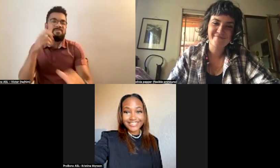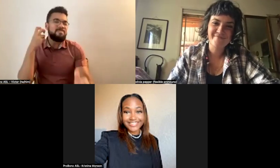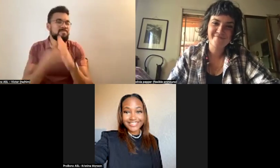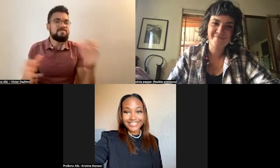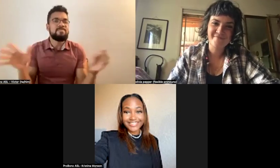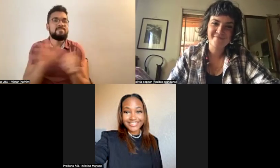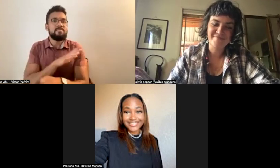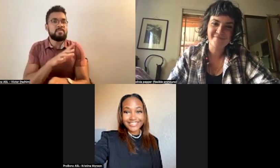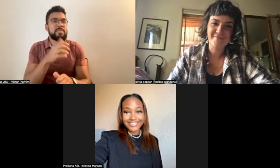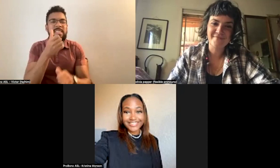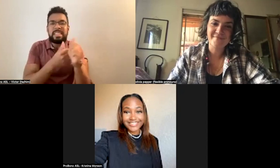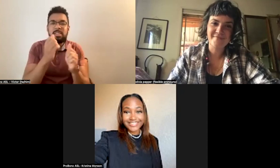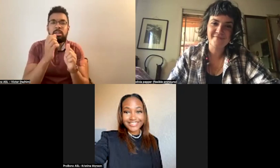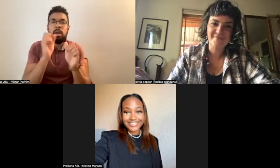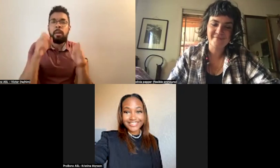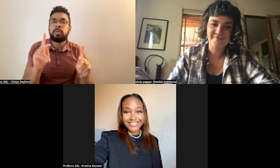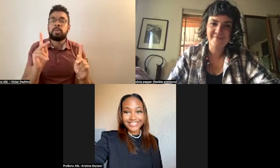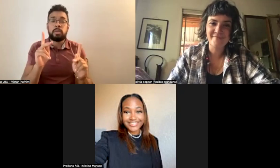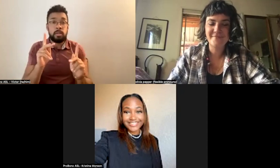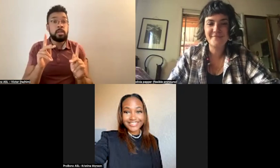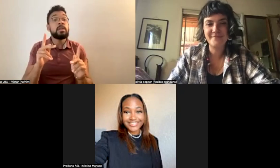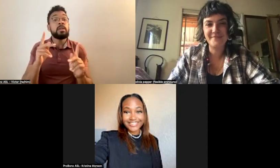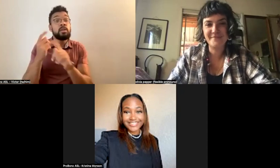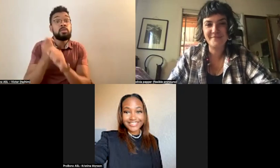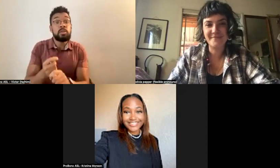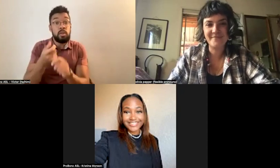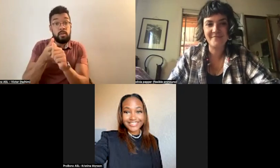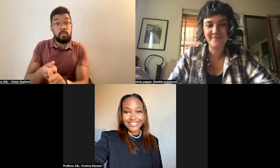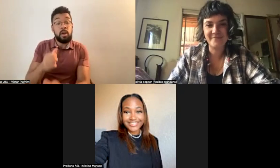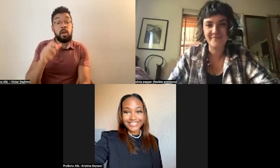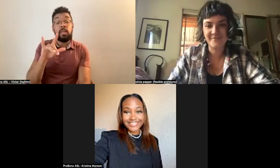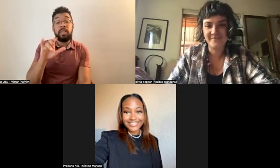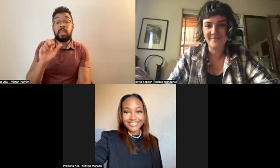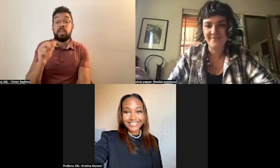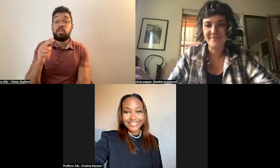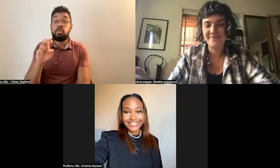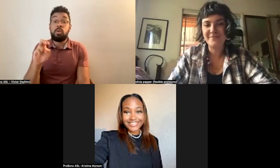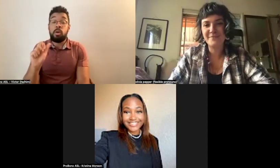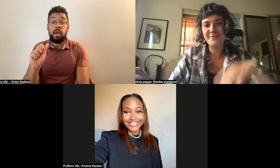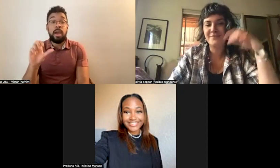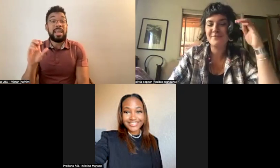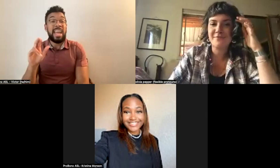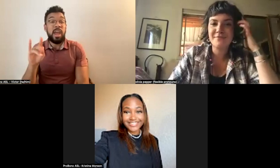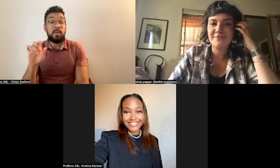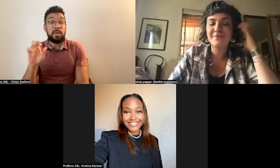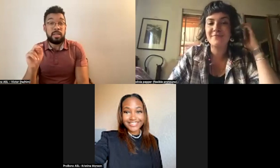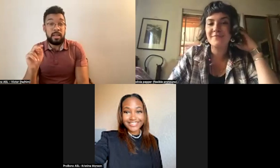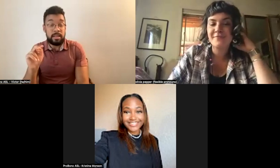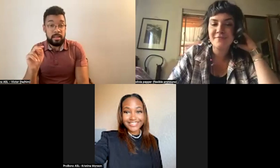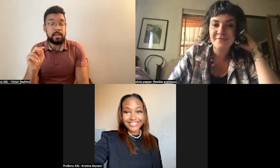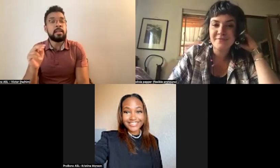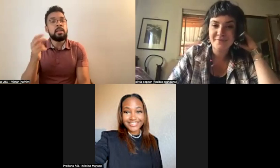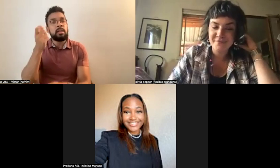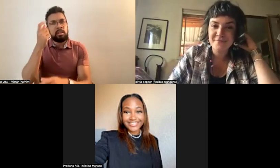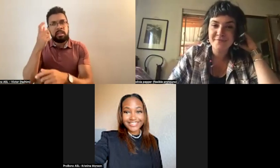same magical traditions as Leonora Carrington and Alejandro Jodorowsky and will most be drawing from this